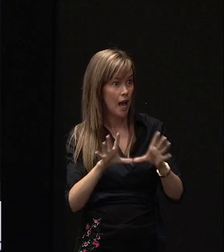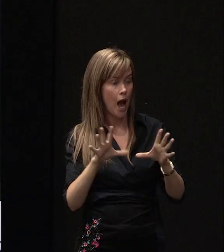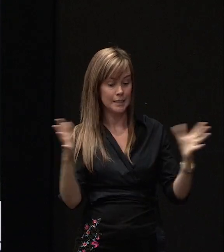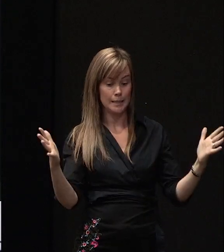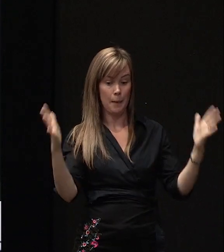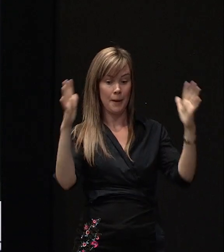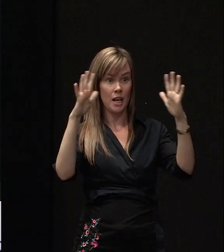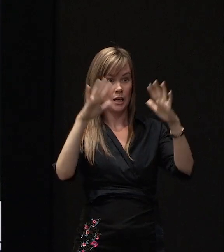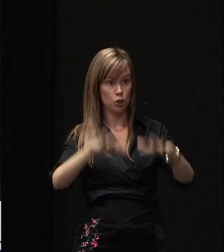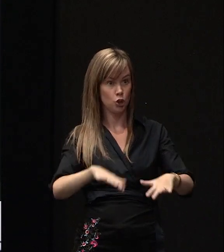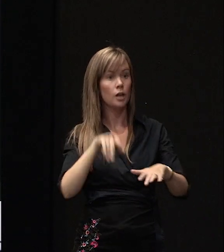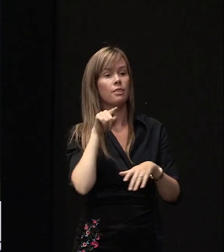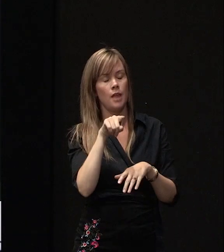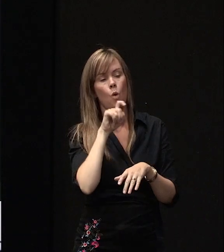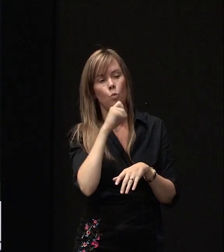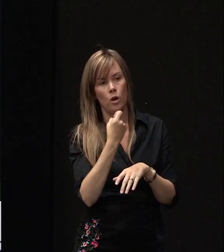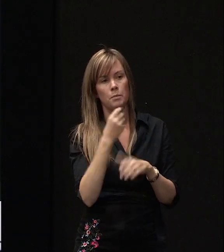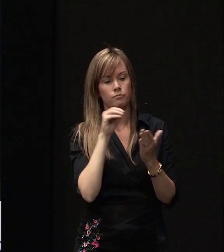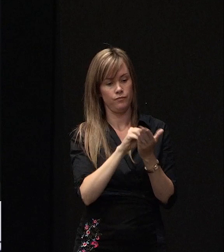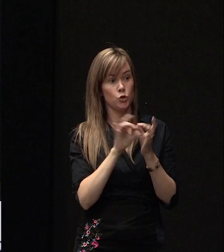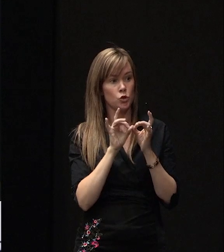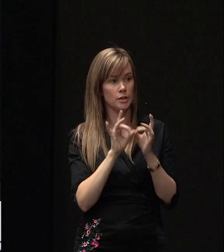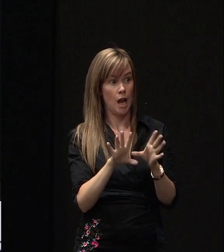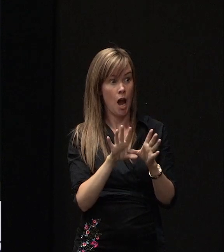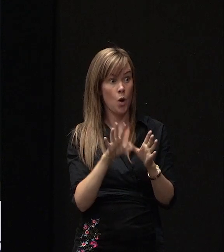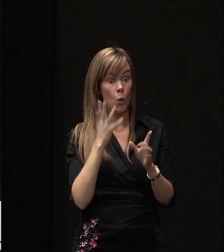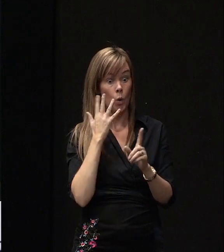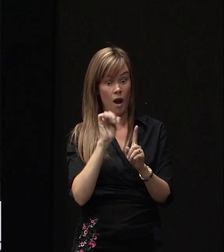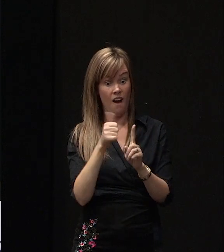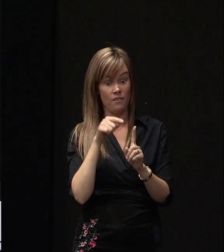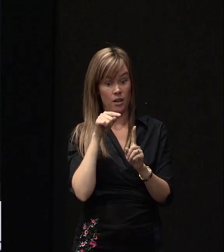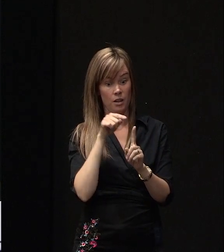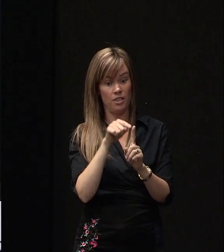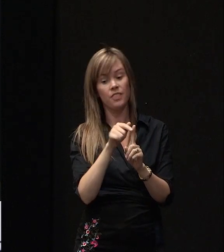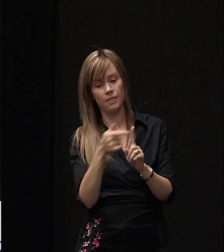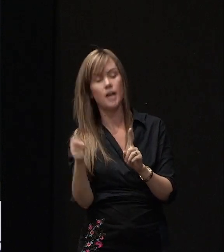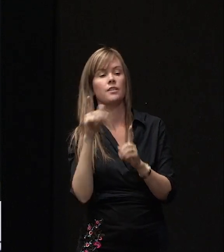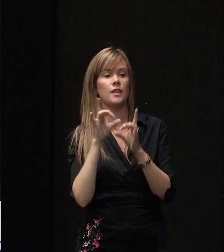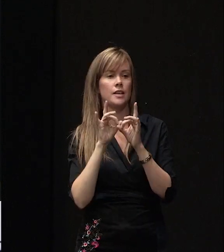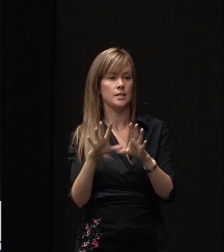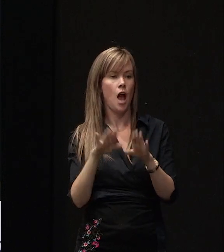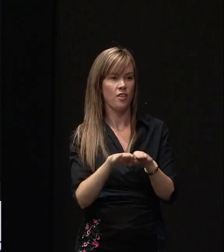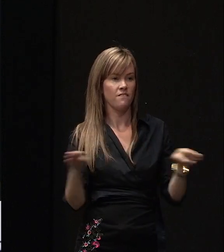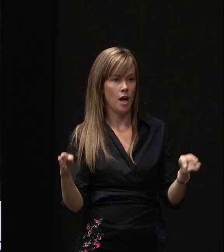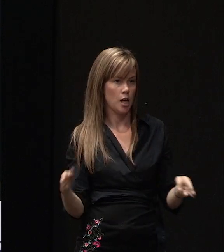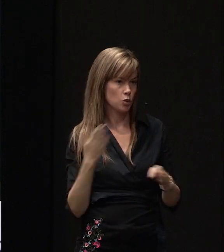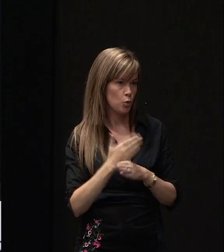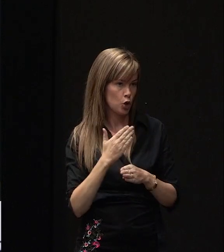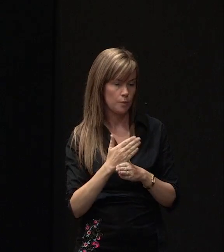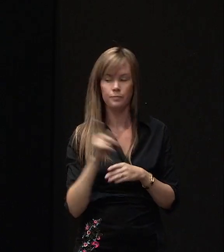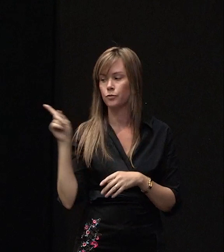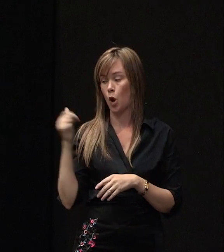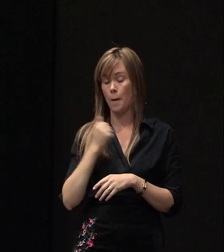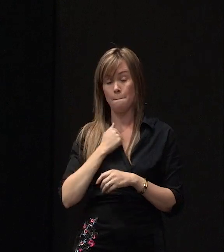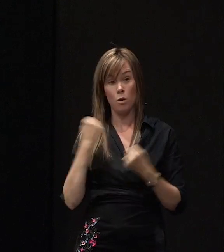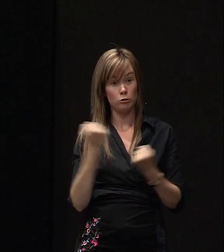be undertaken, that would be scheduled to start, so immediately after that the foundation work can commence. So I mean I guess my strong